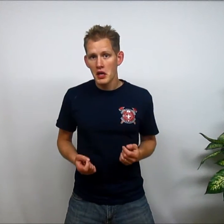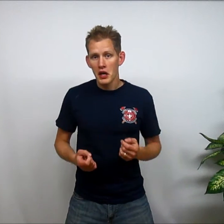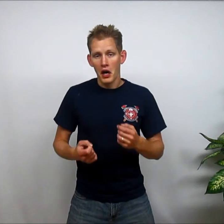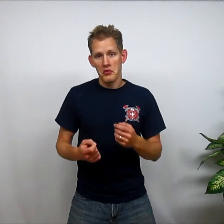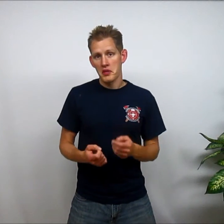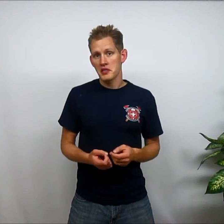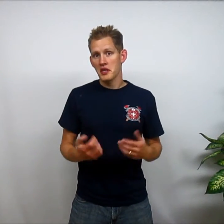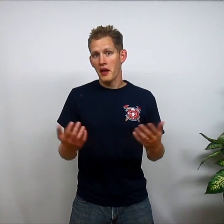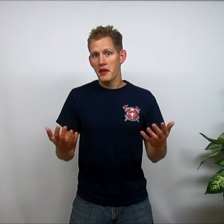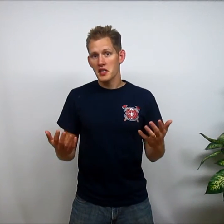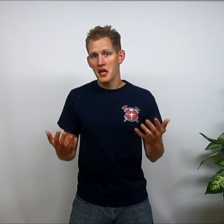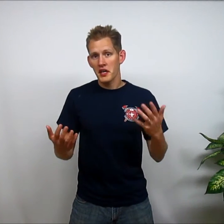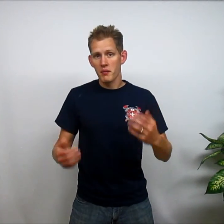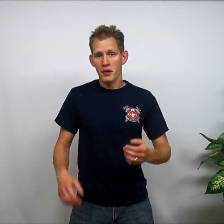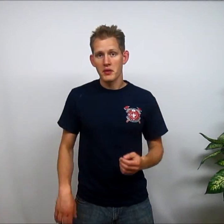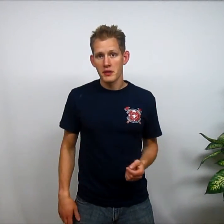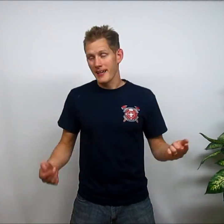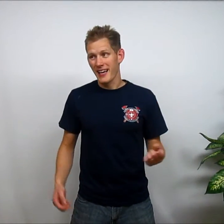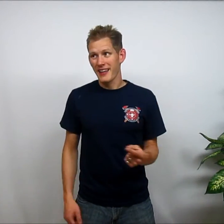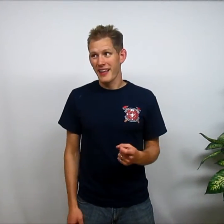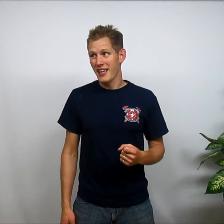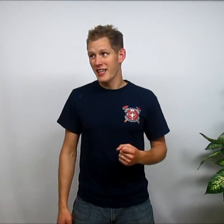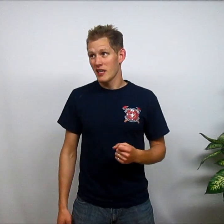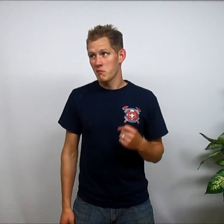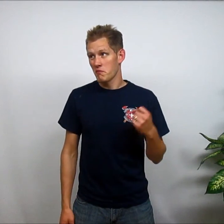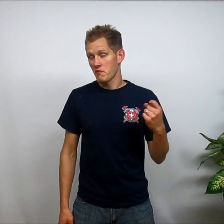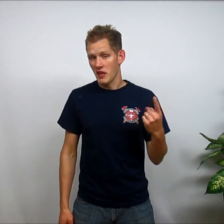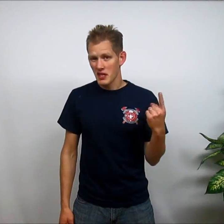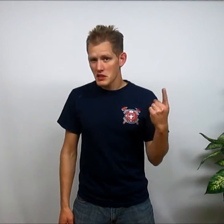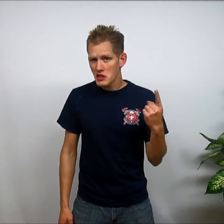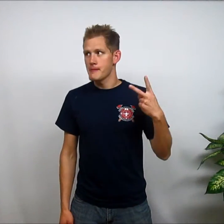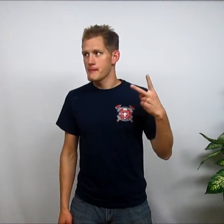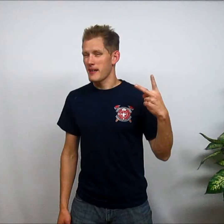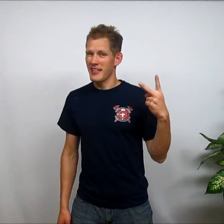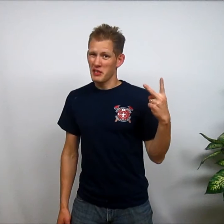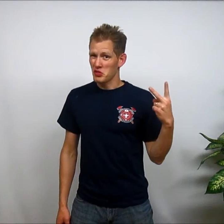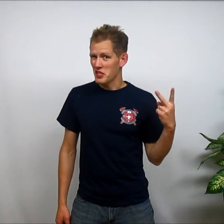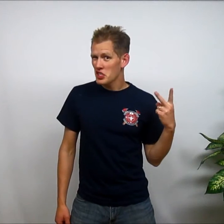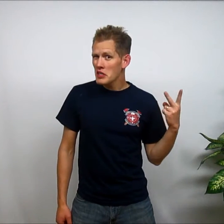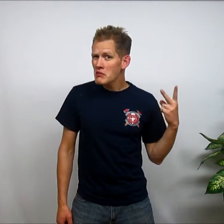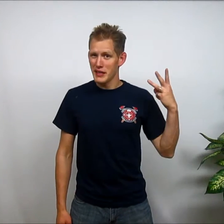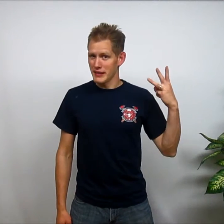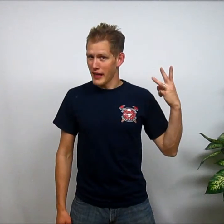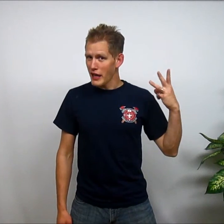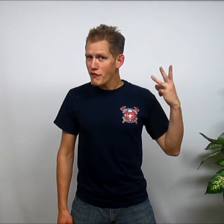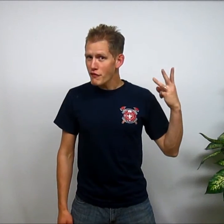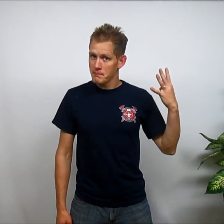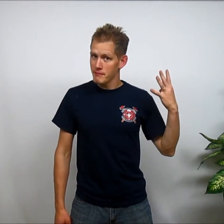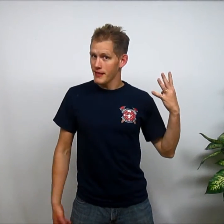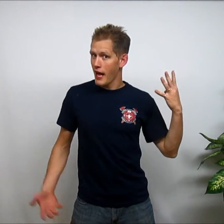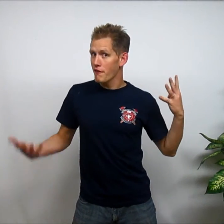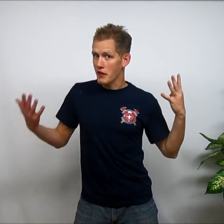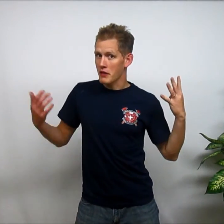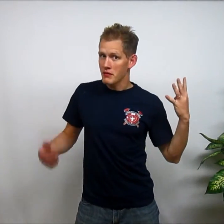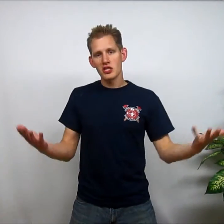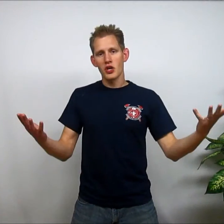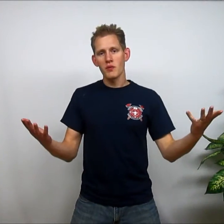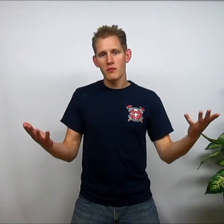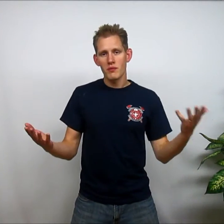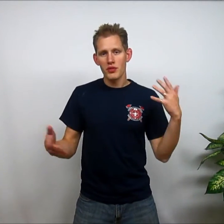are things that I like talking about. I like fitness, I like nutrition, life, laughing. So, with